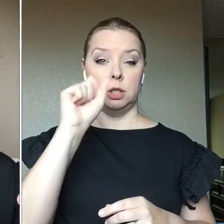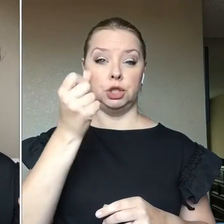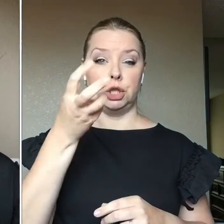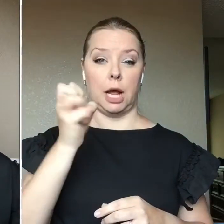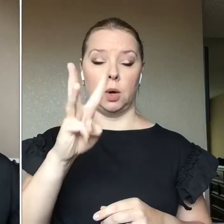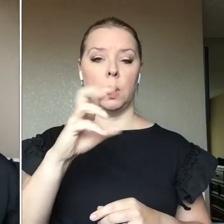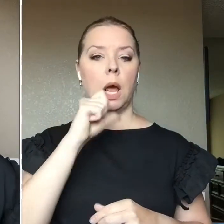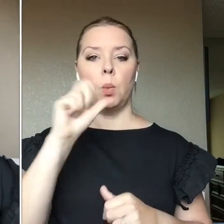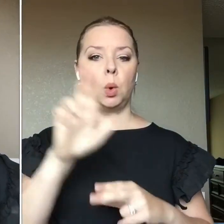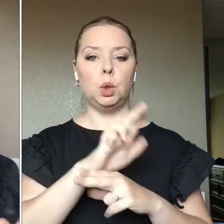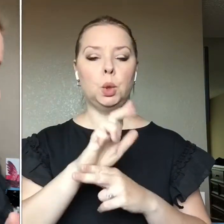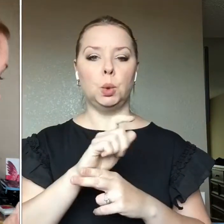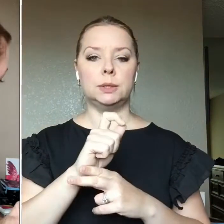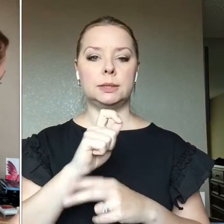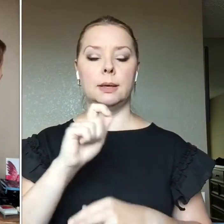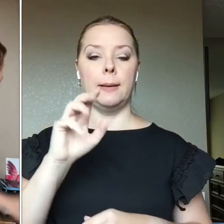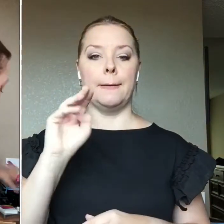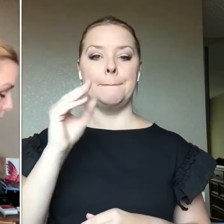This little brush roll Doesn't have one So